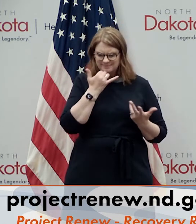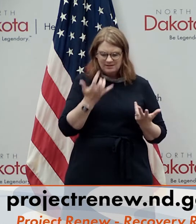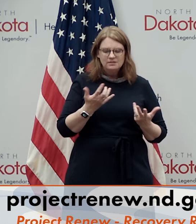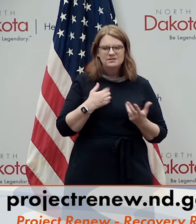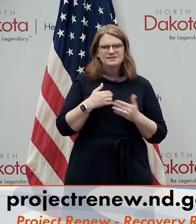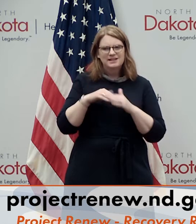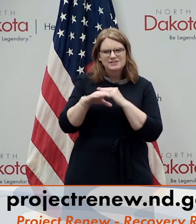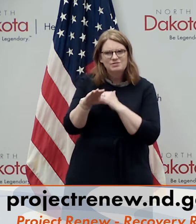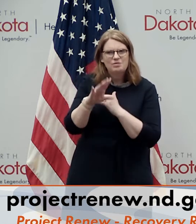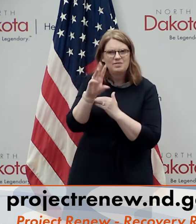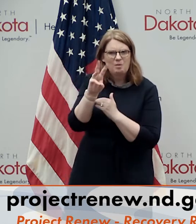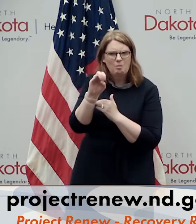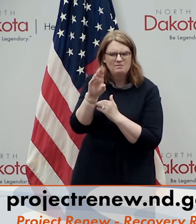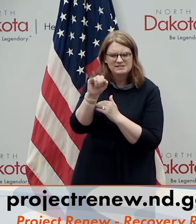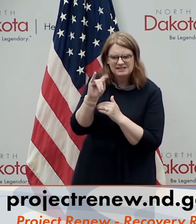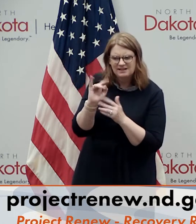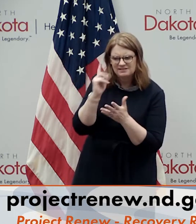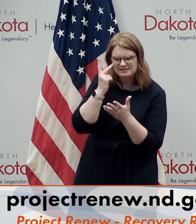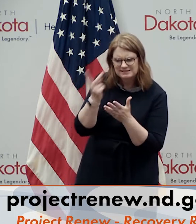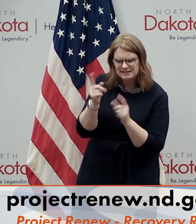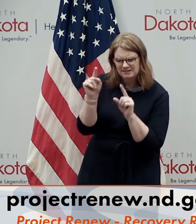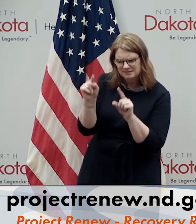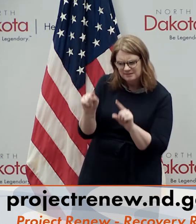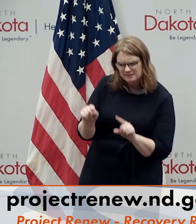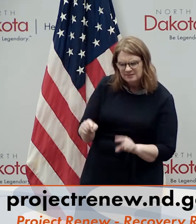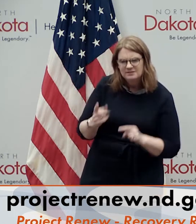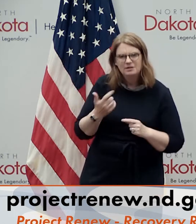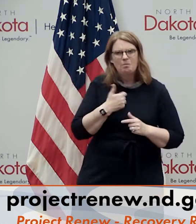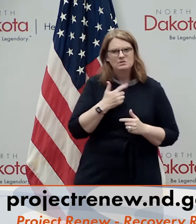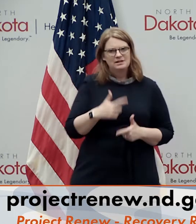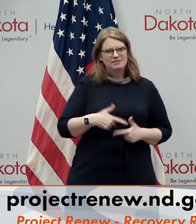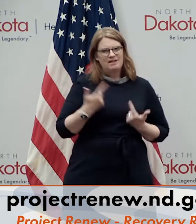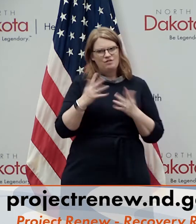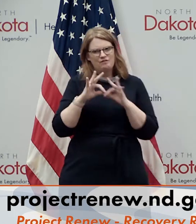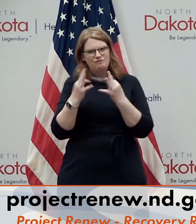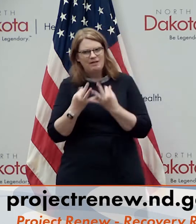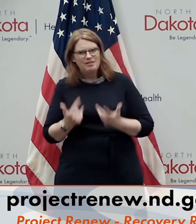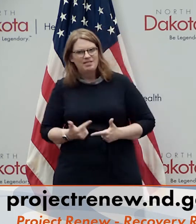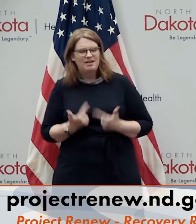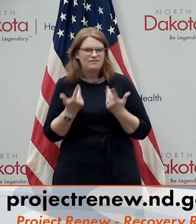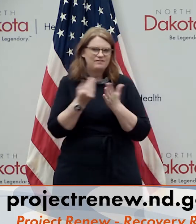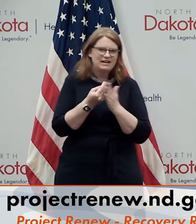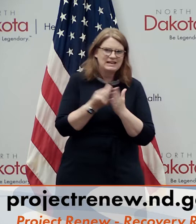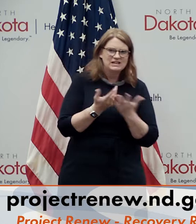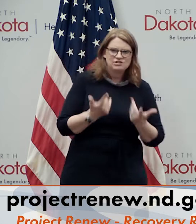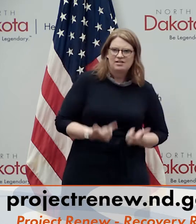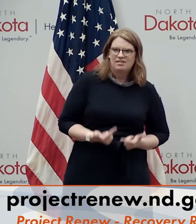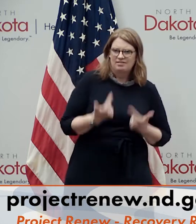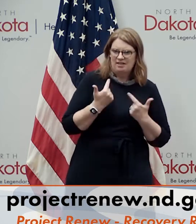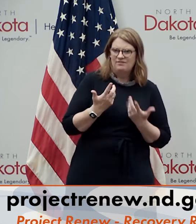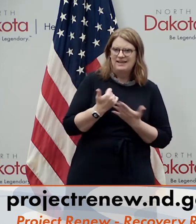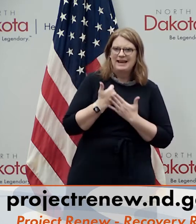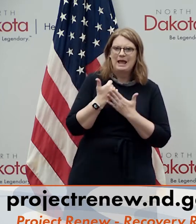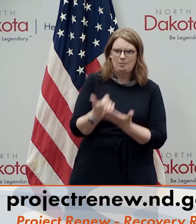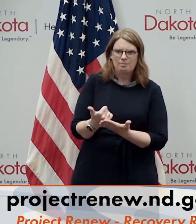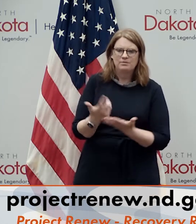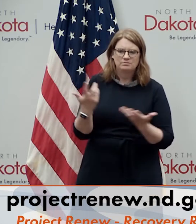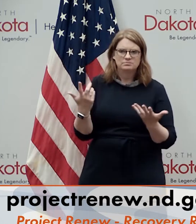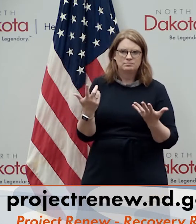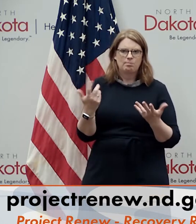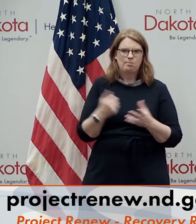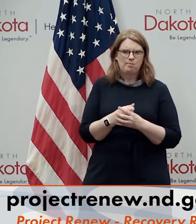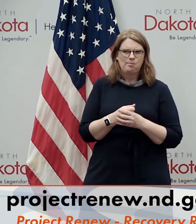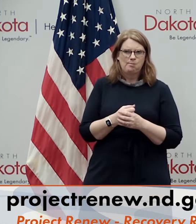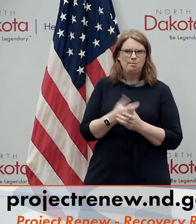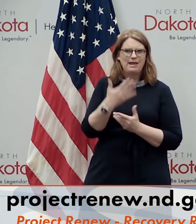and knowing what to expect in your personal life your family life your work your financial life may help you be a better